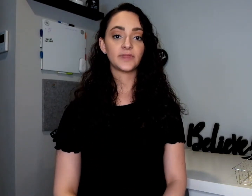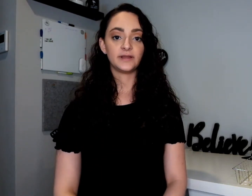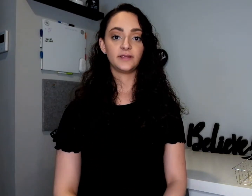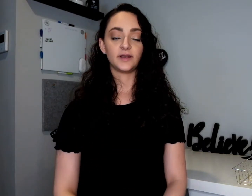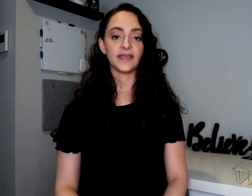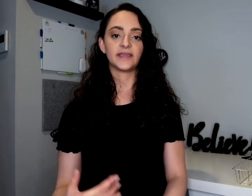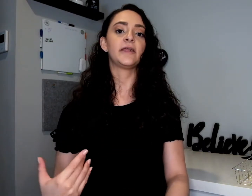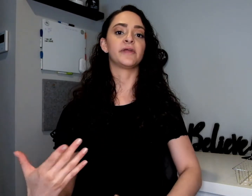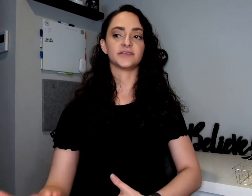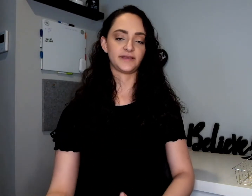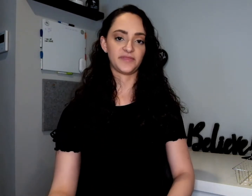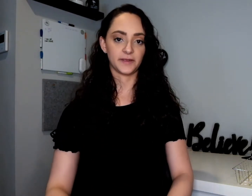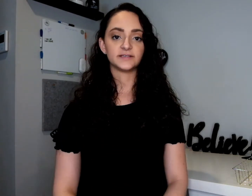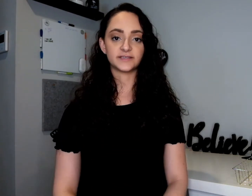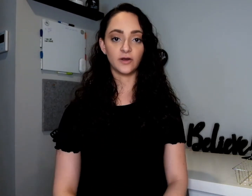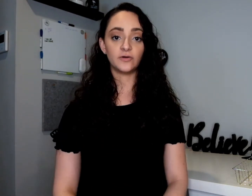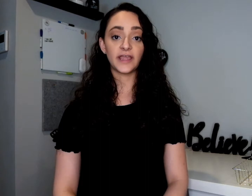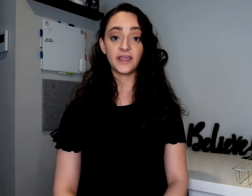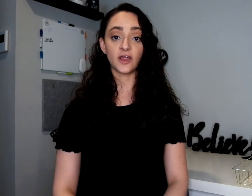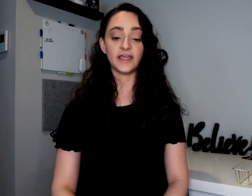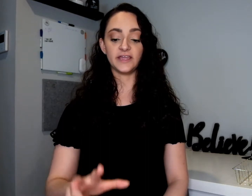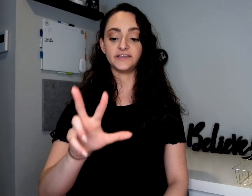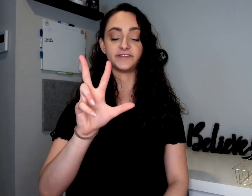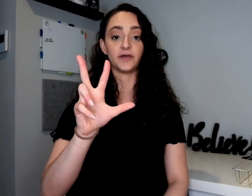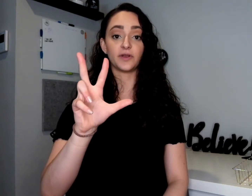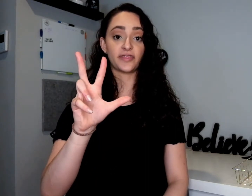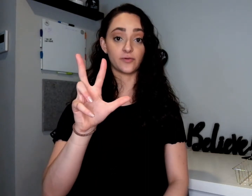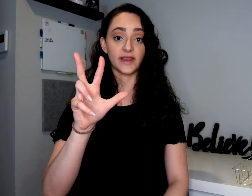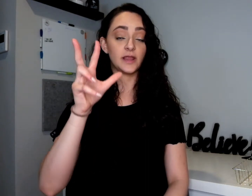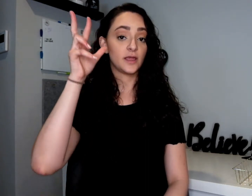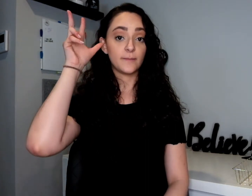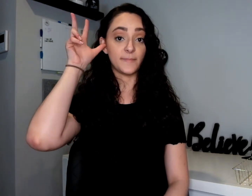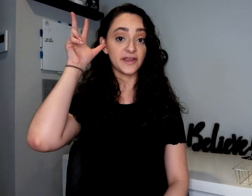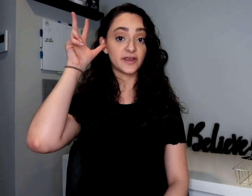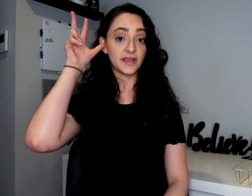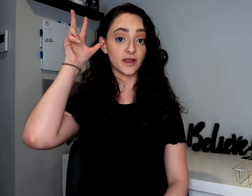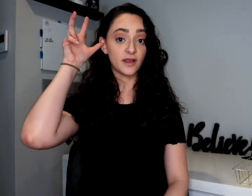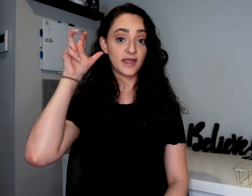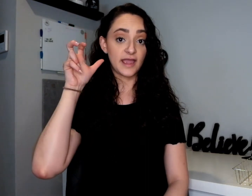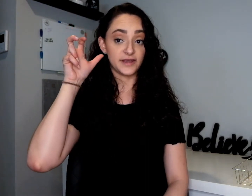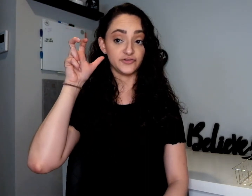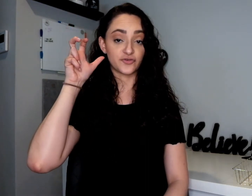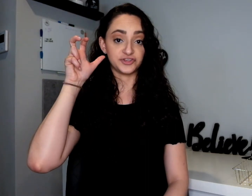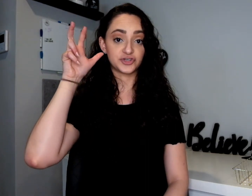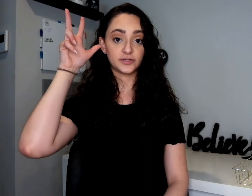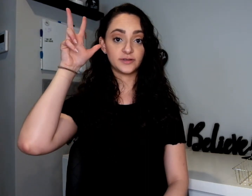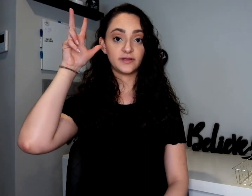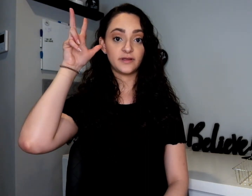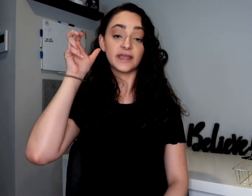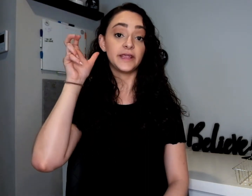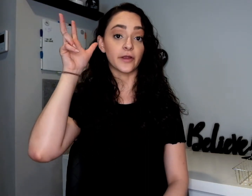Like hearing something. So here is the number three, by your ear, and you scrunch. Hear.